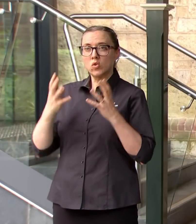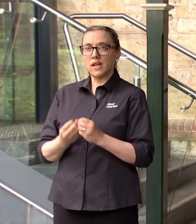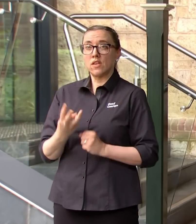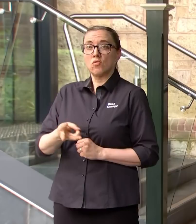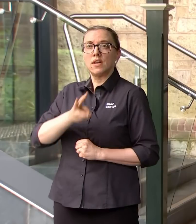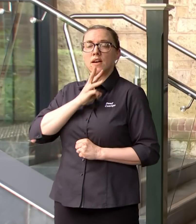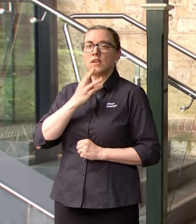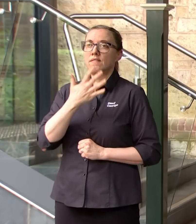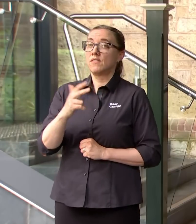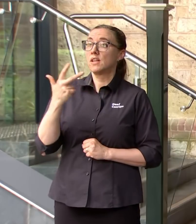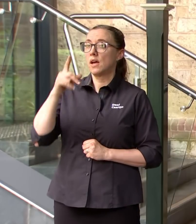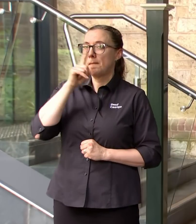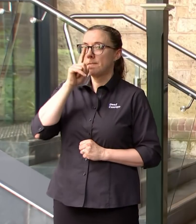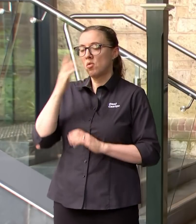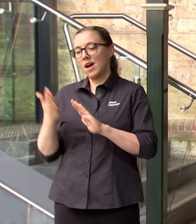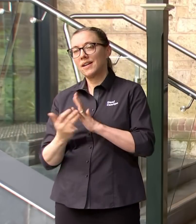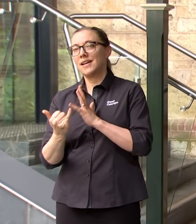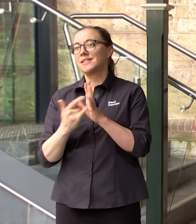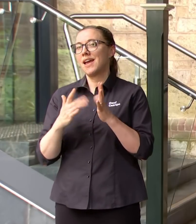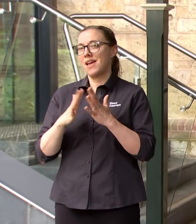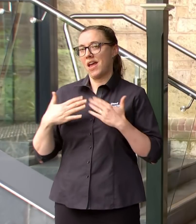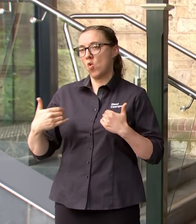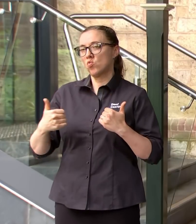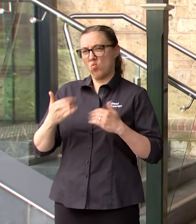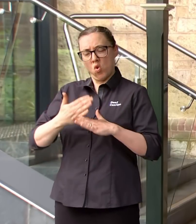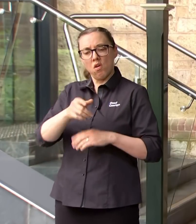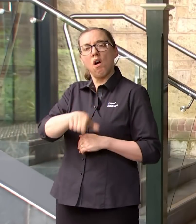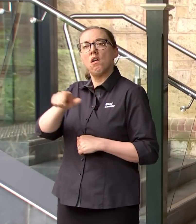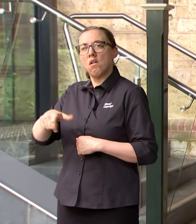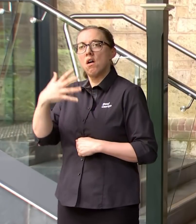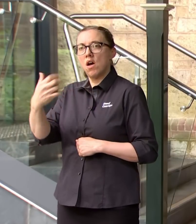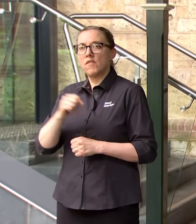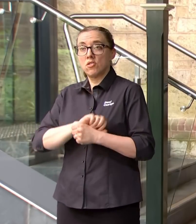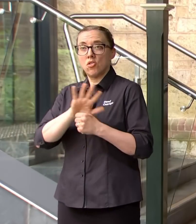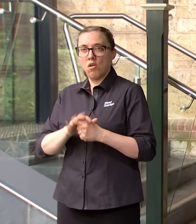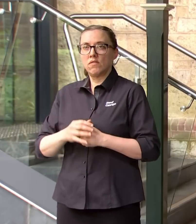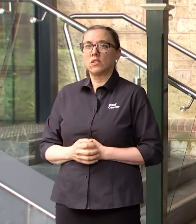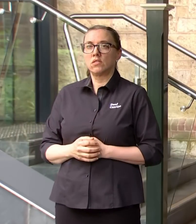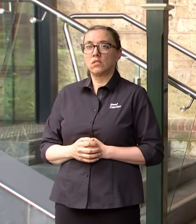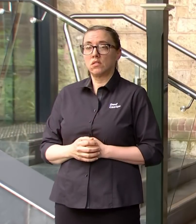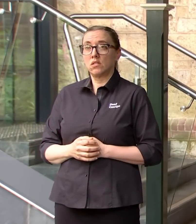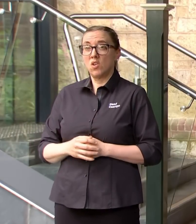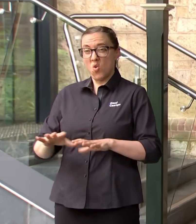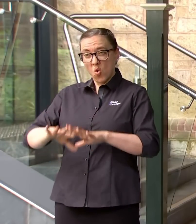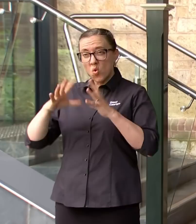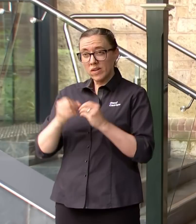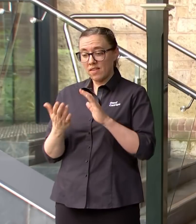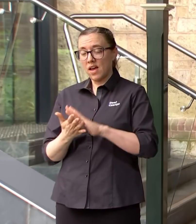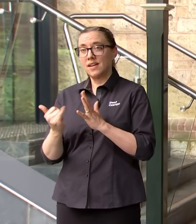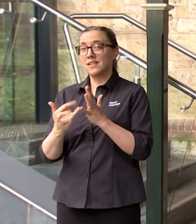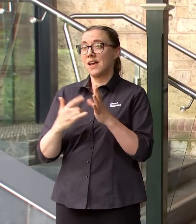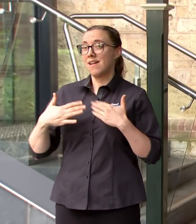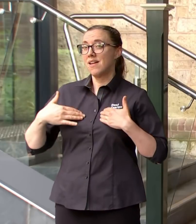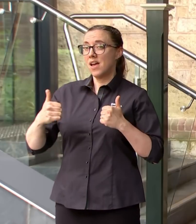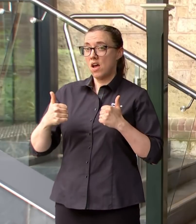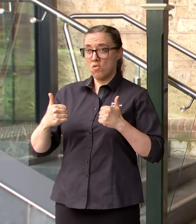358 and so that takes the total number of people in SA Health who are either positive or